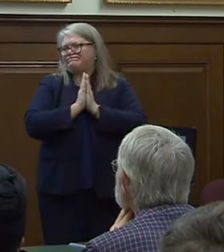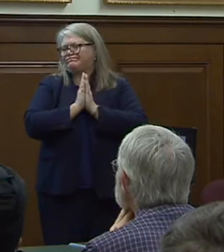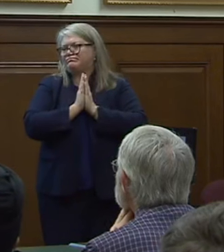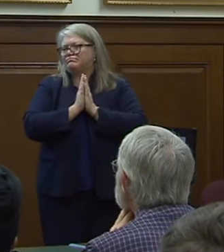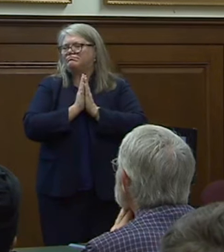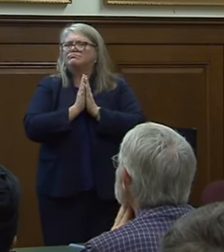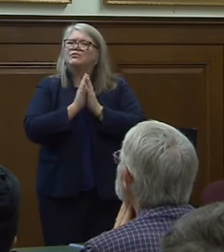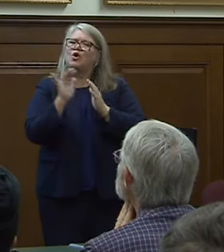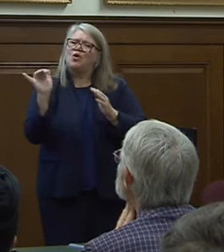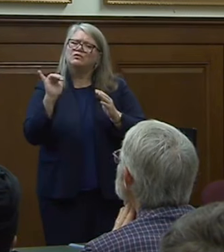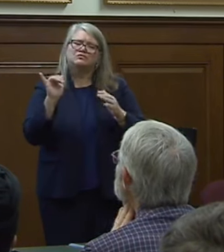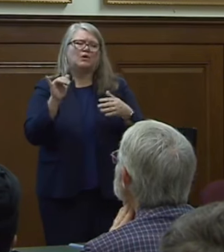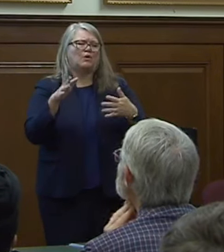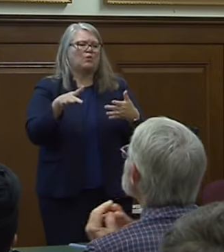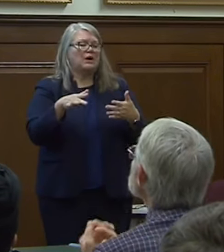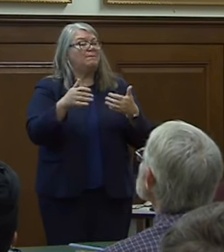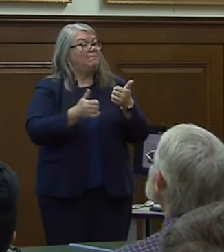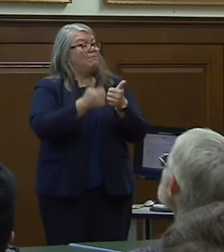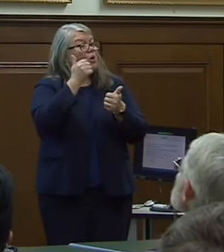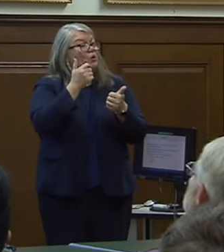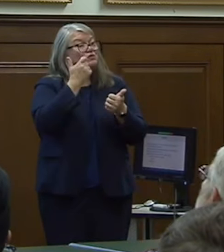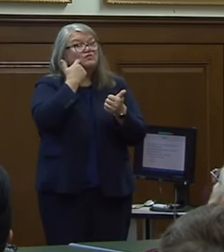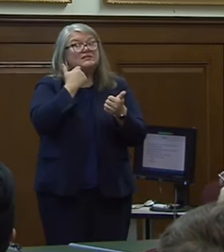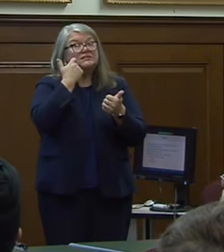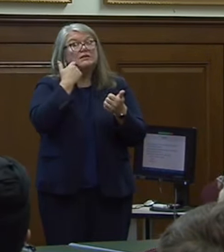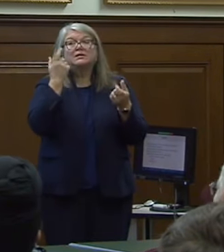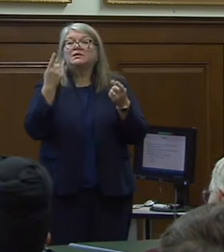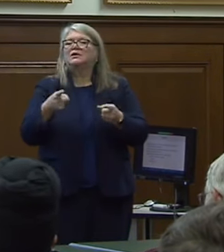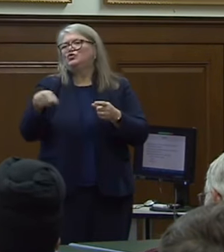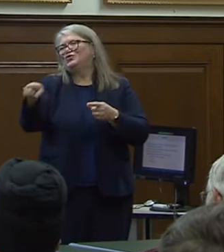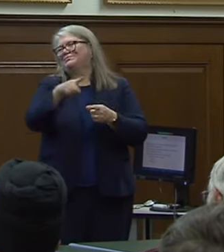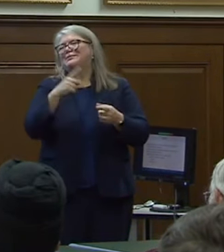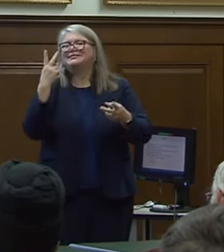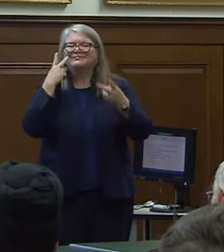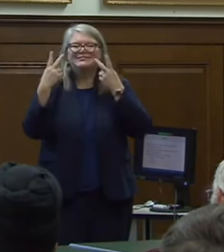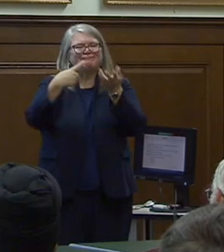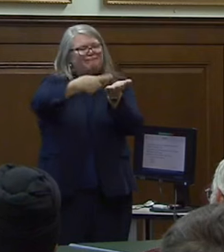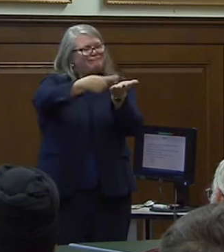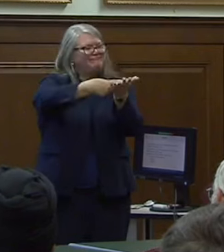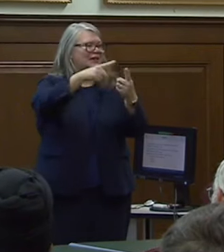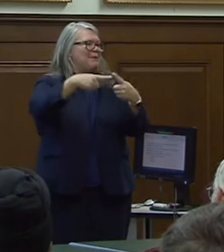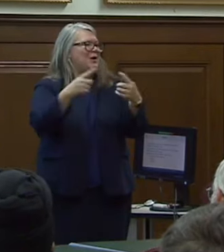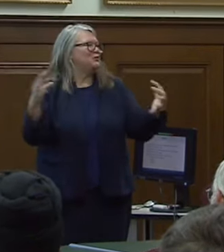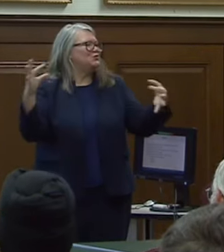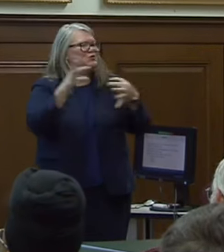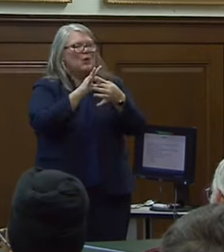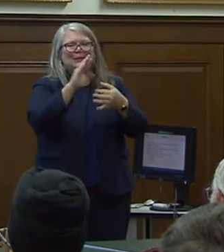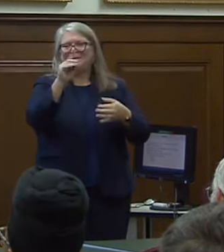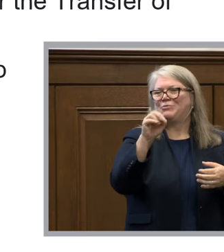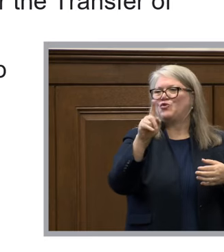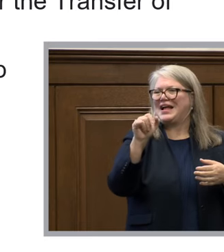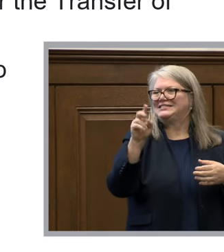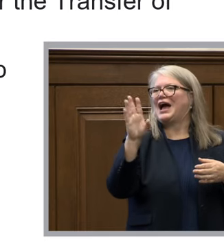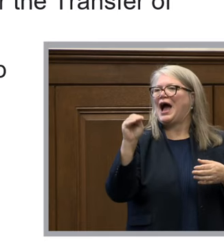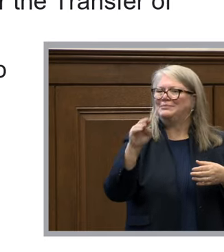let me see so most recently you've probably heard of the joint memorandums